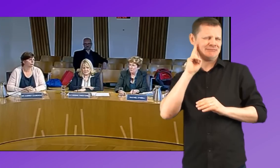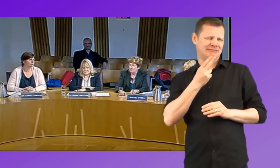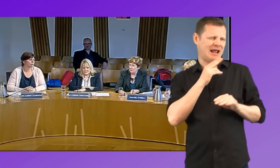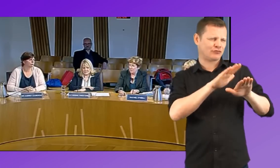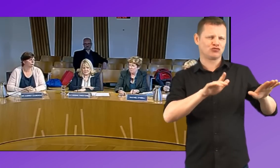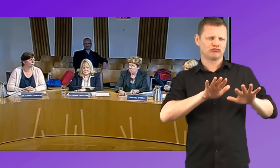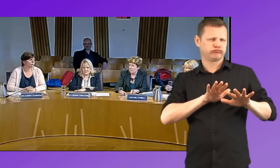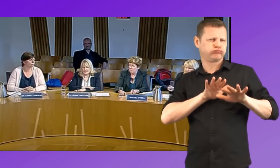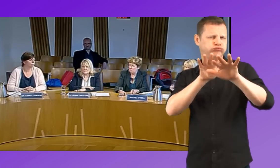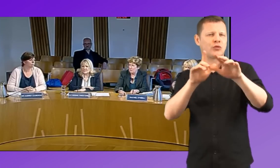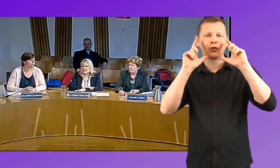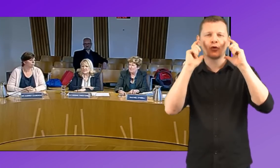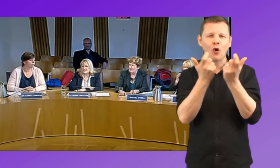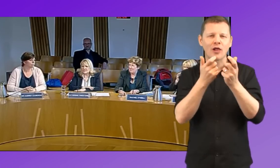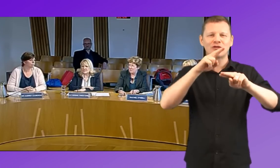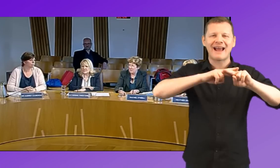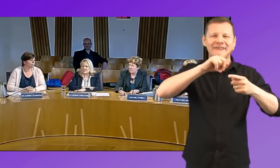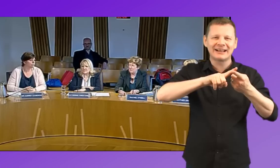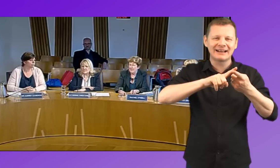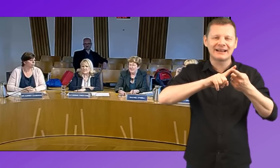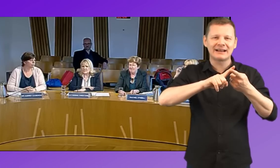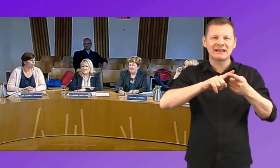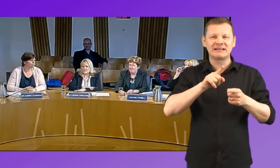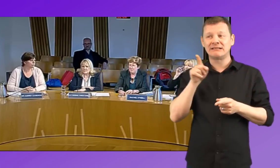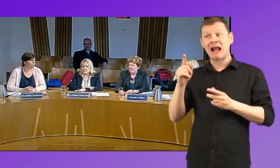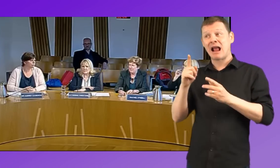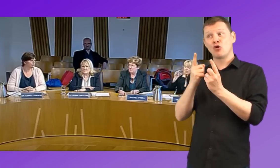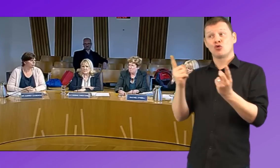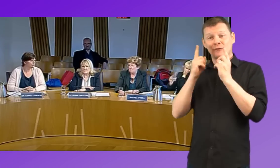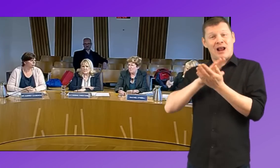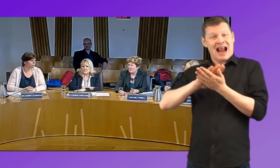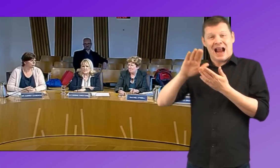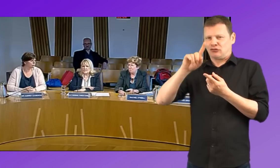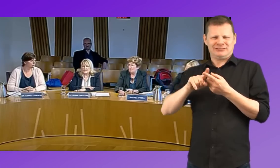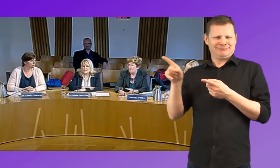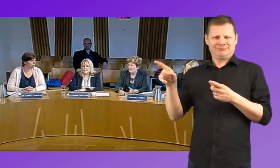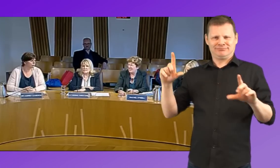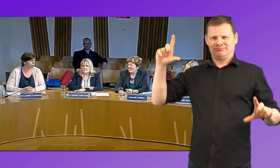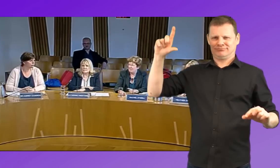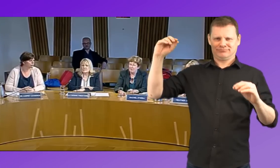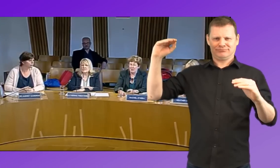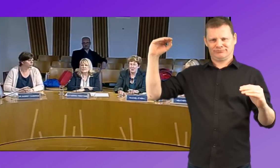deaf children go on to further education rather than higher. It's practically reversed,